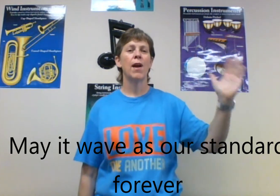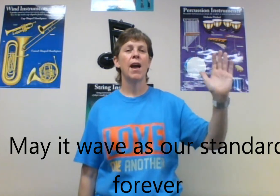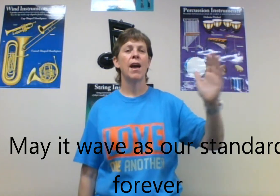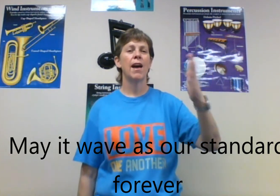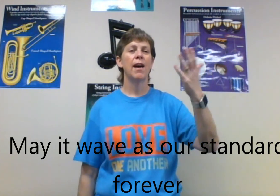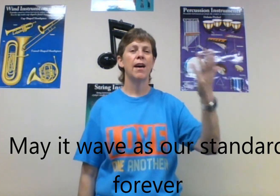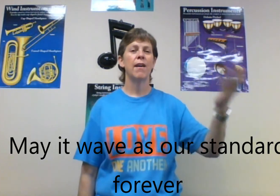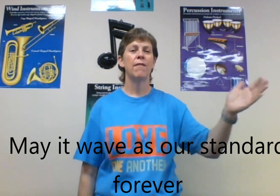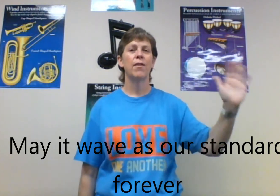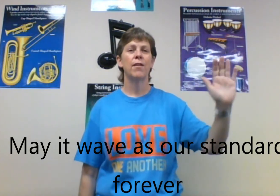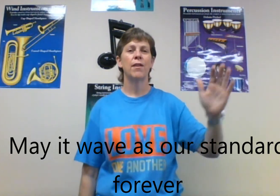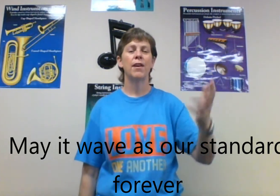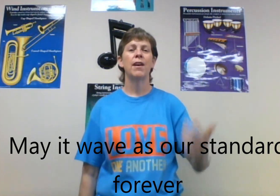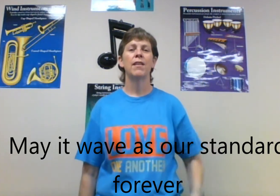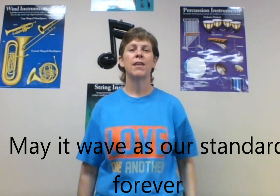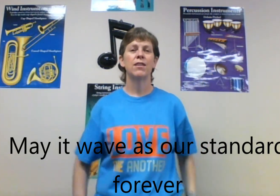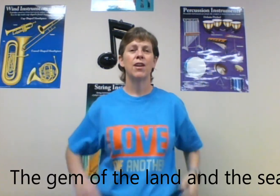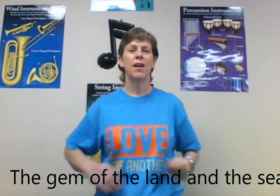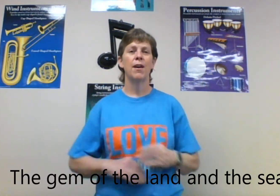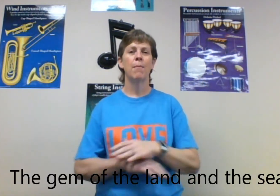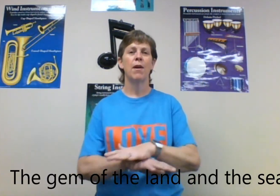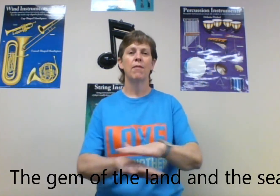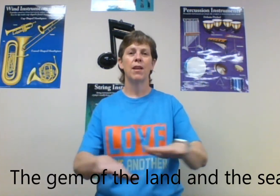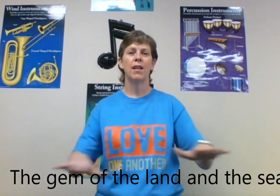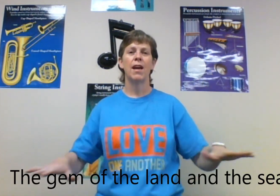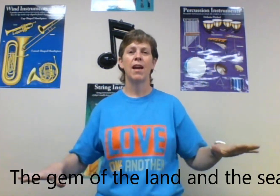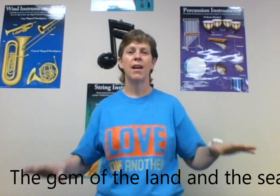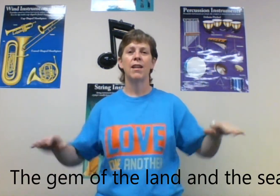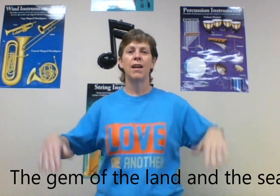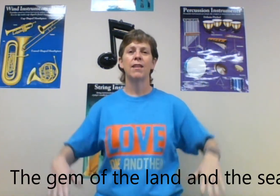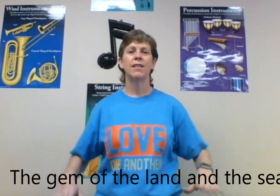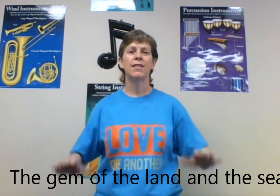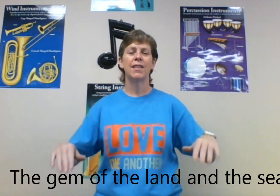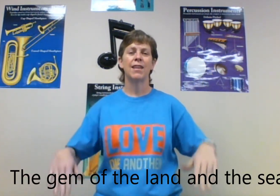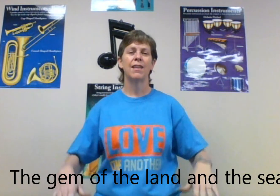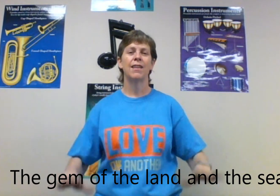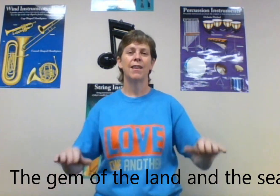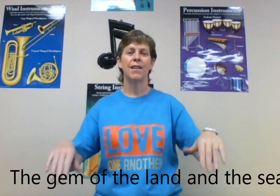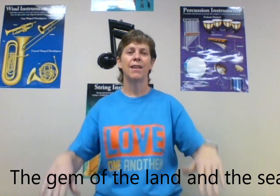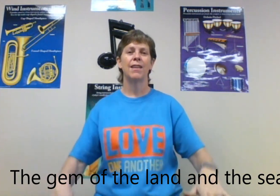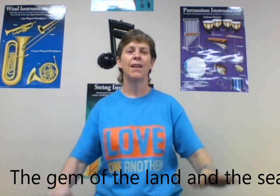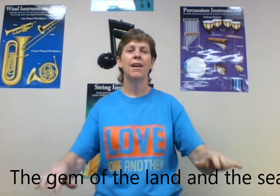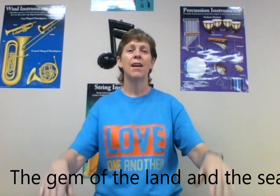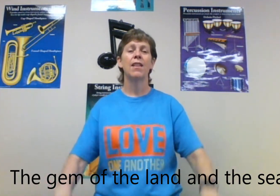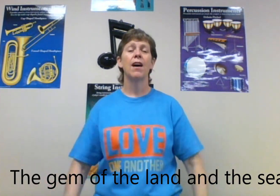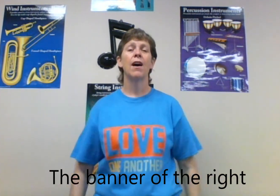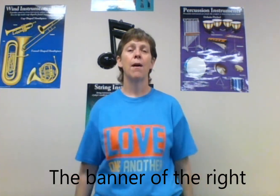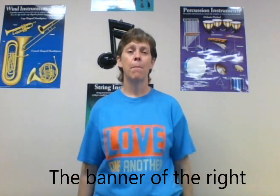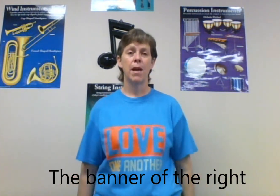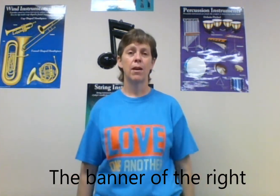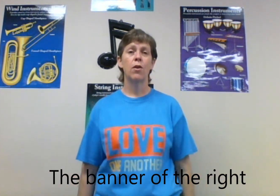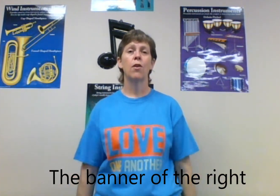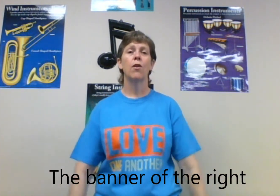forever. The champ of the land and the sea, the banner